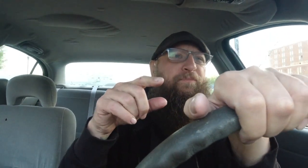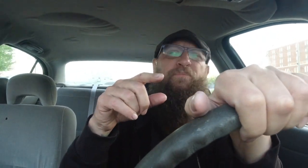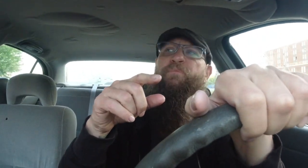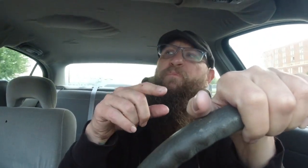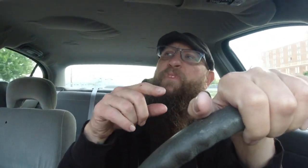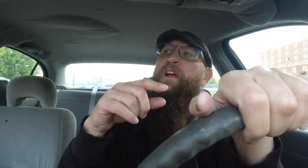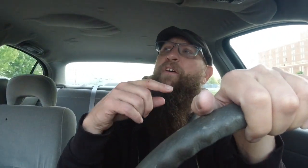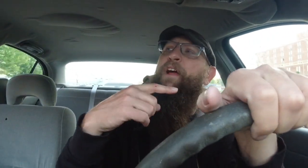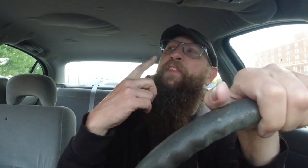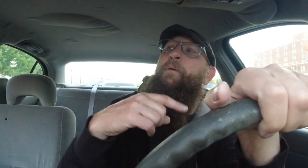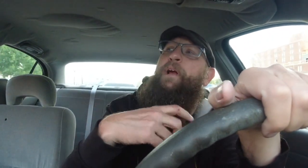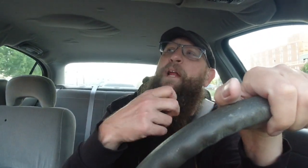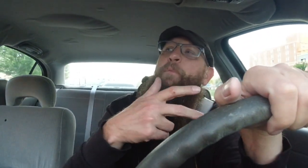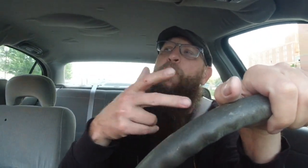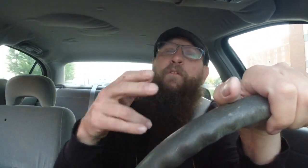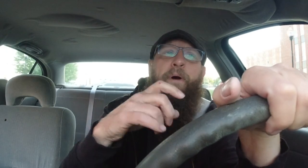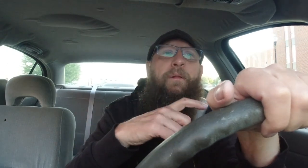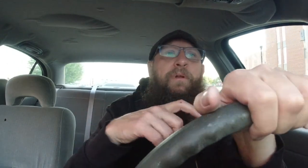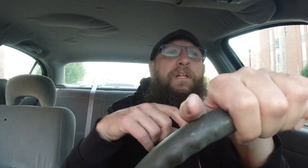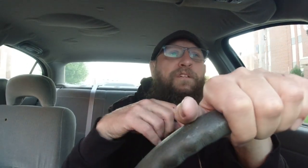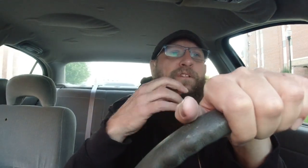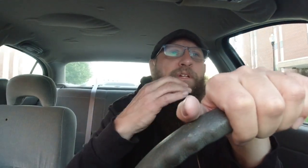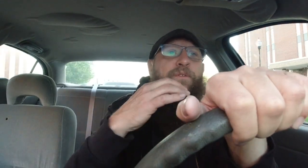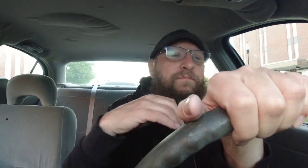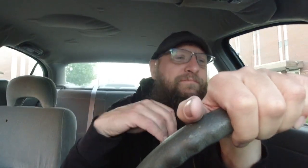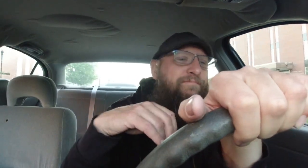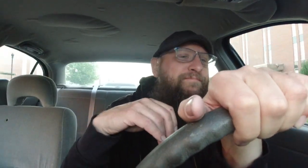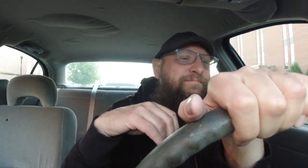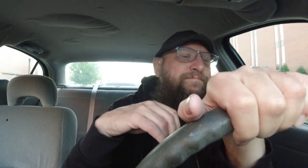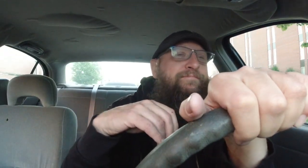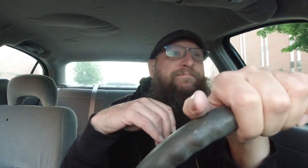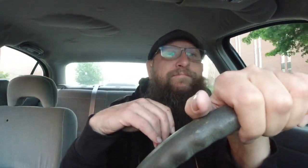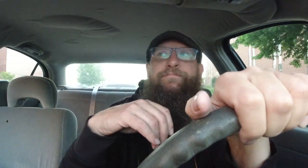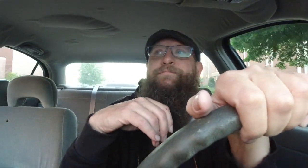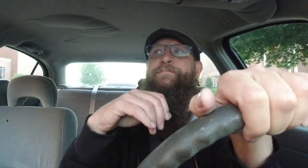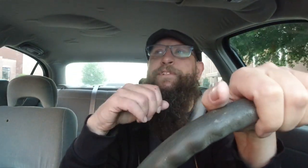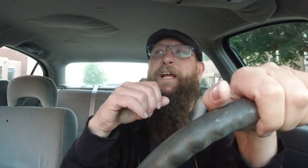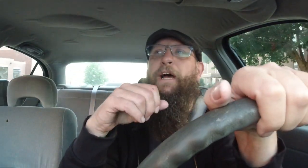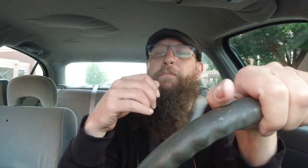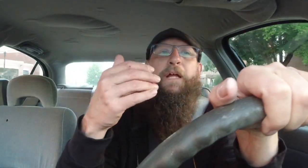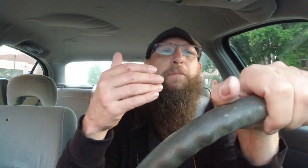uh wait i think i'm gonna get a hold of everybody please too yeah maybe